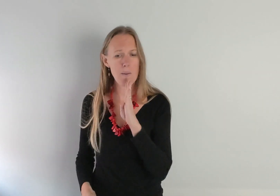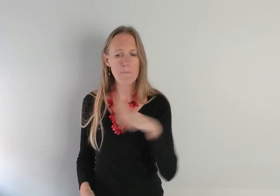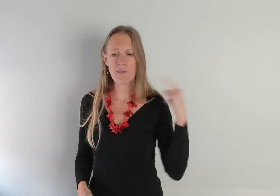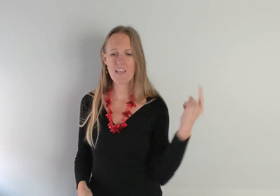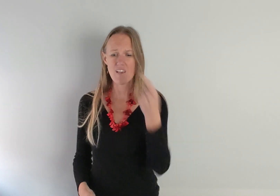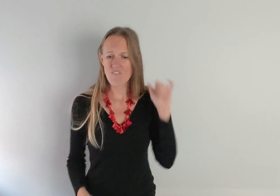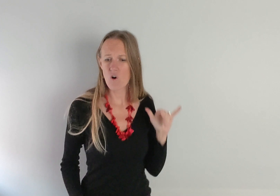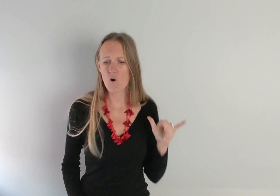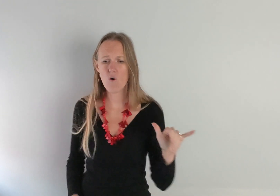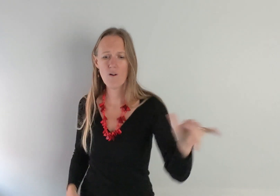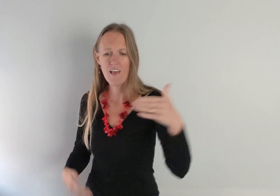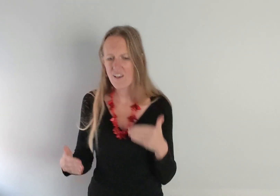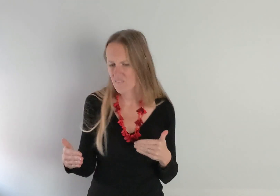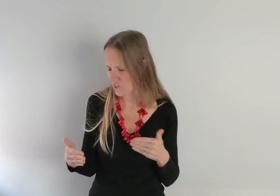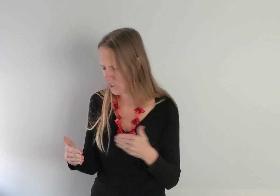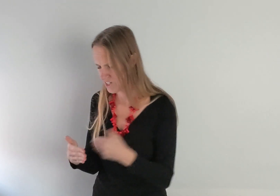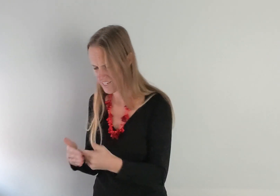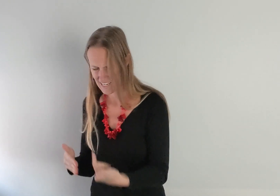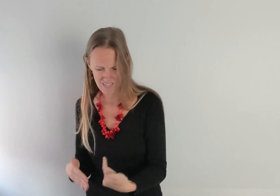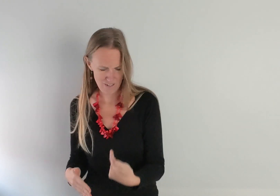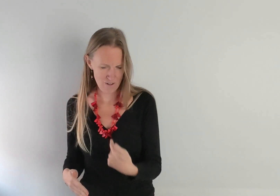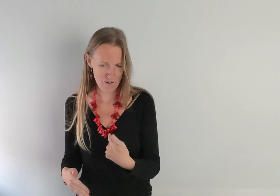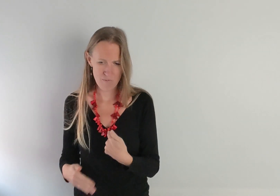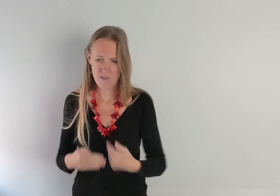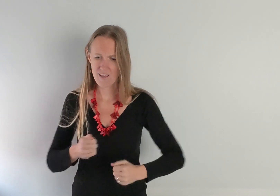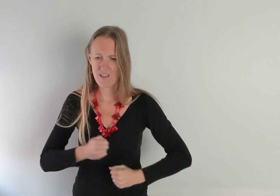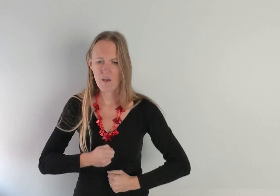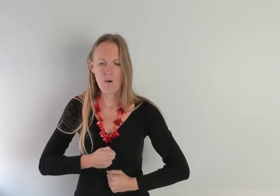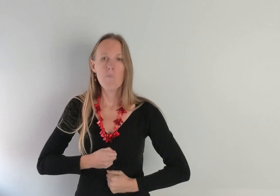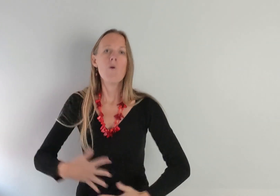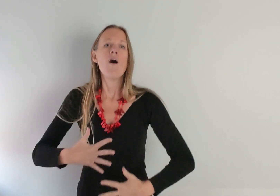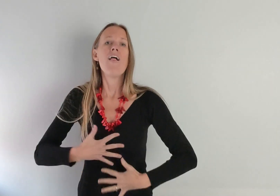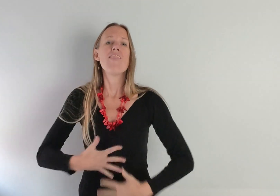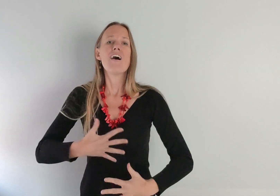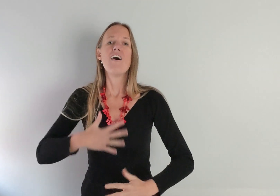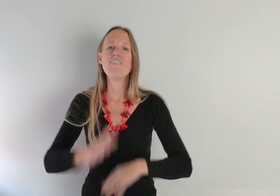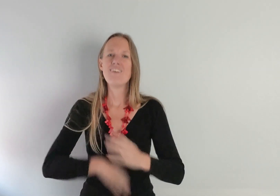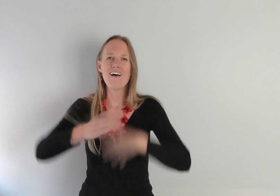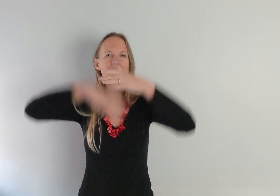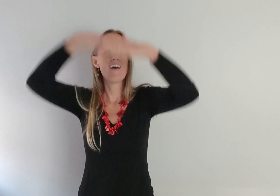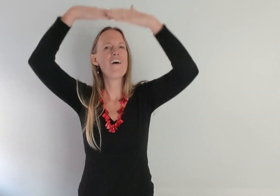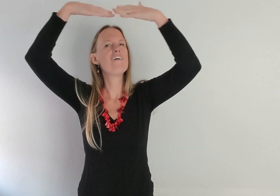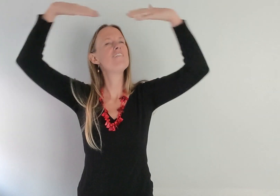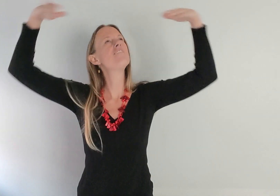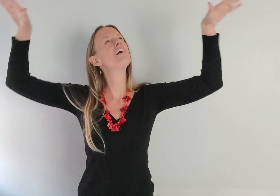Be forever near me Breath of heaven